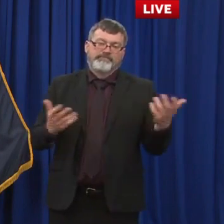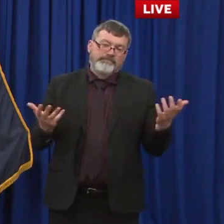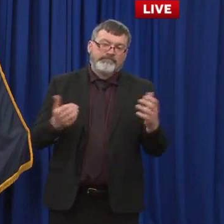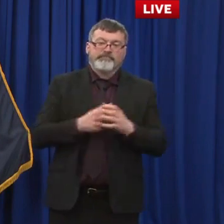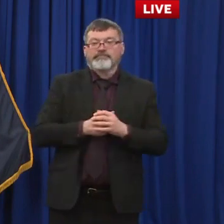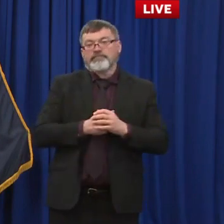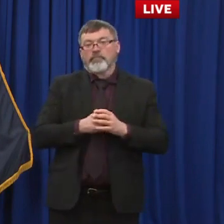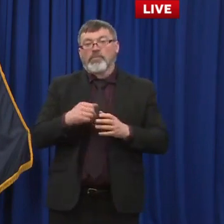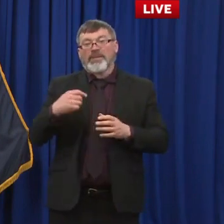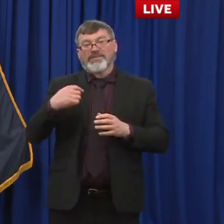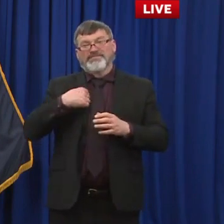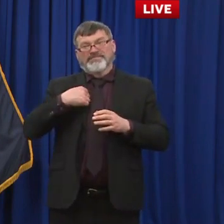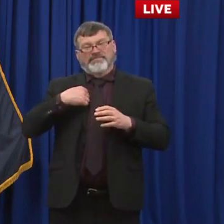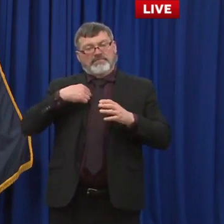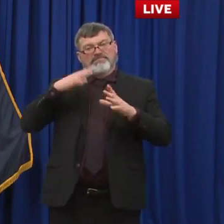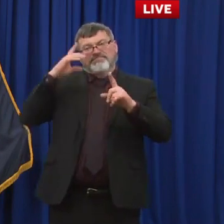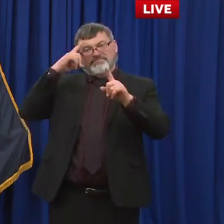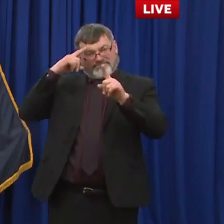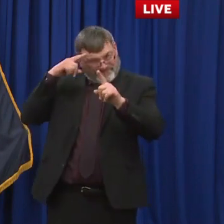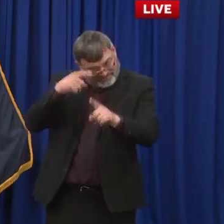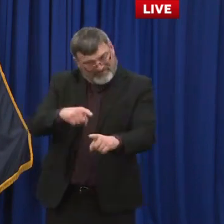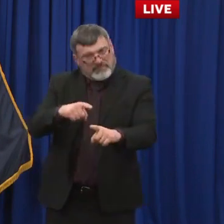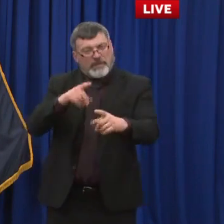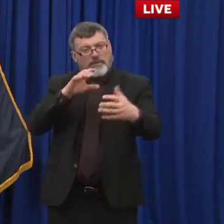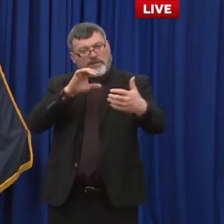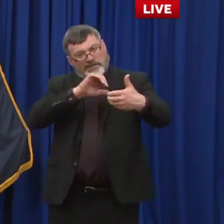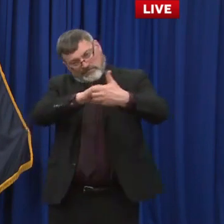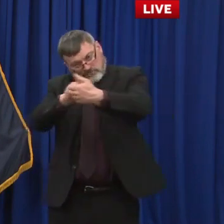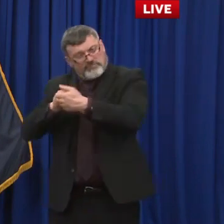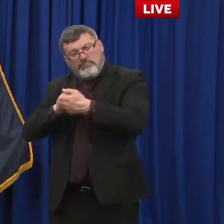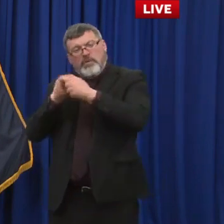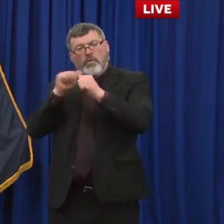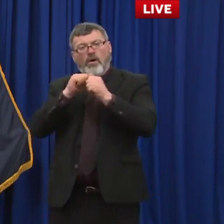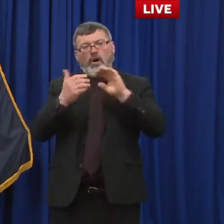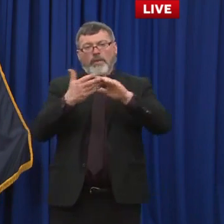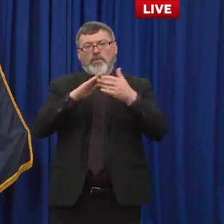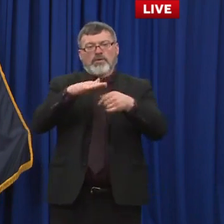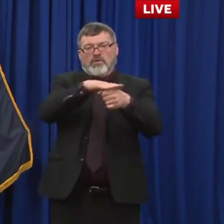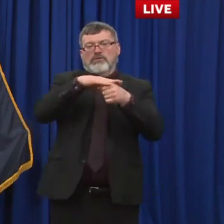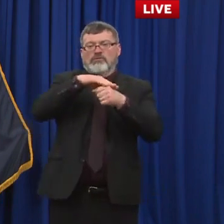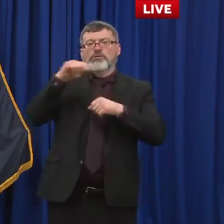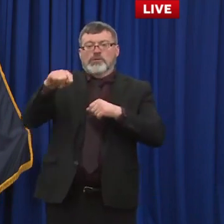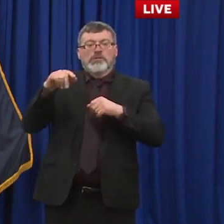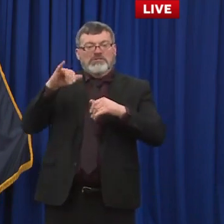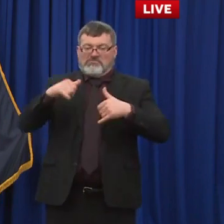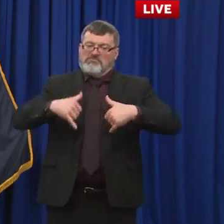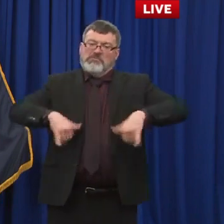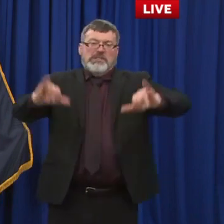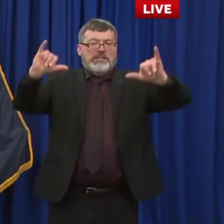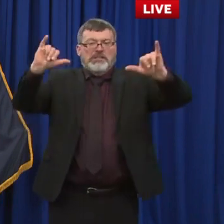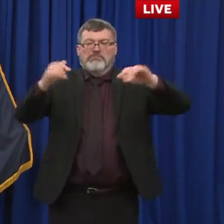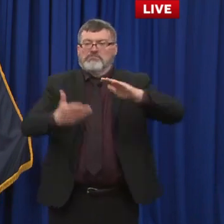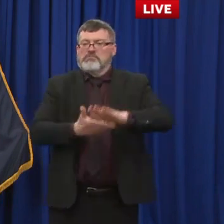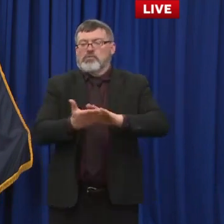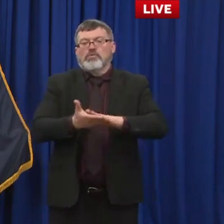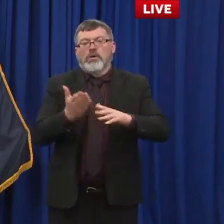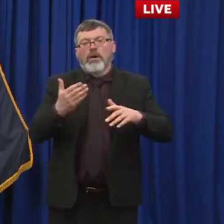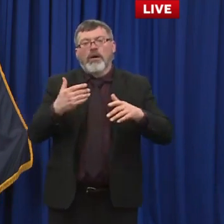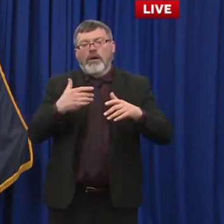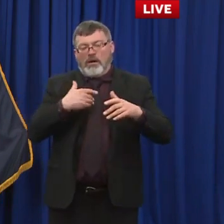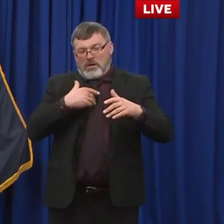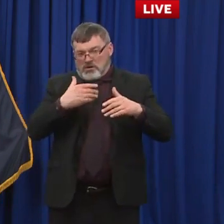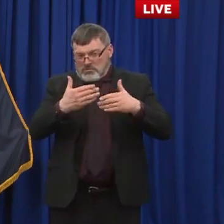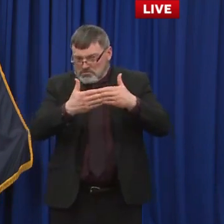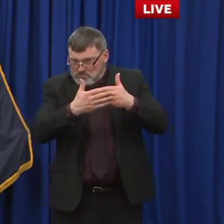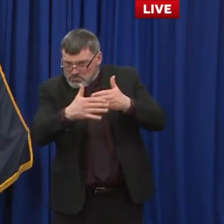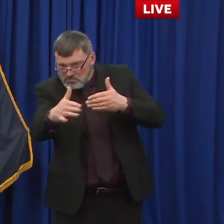resources to this work and we want them to keep setting these clinics up and i expect that they'll continue to do this even as we move forward um with our